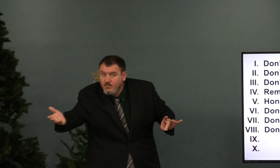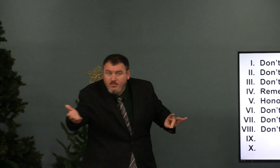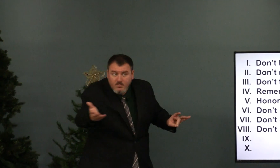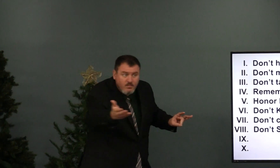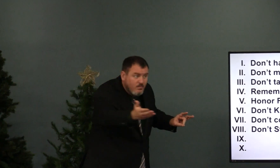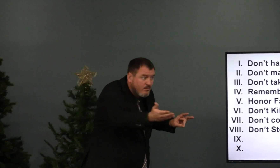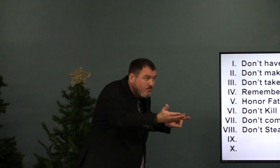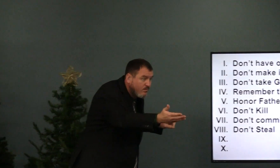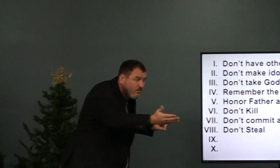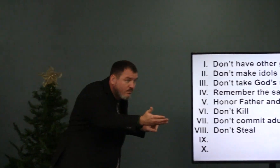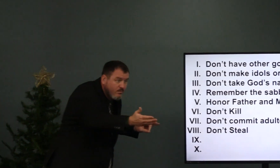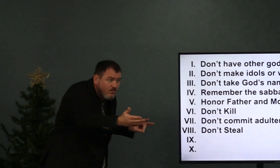What is it?